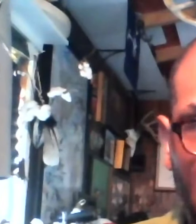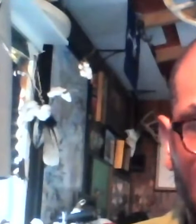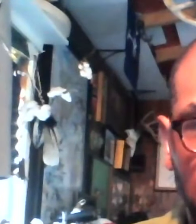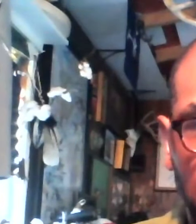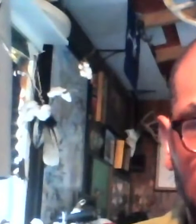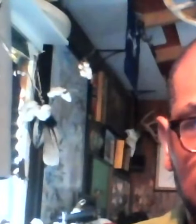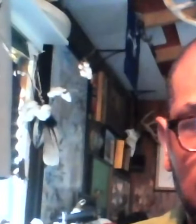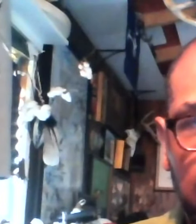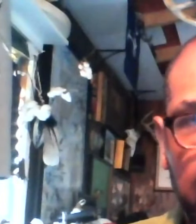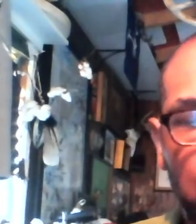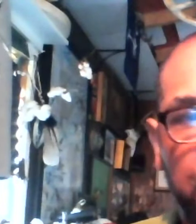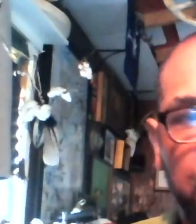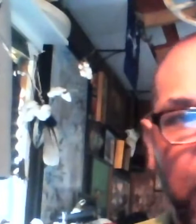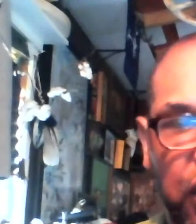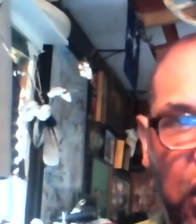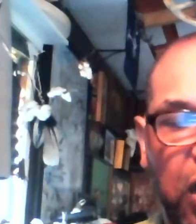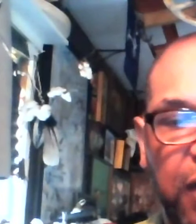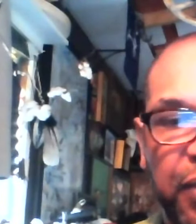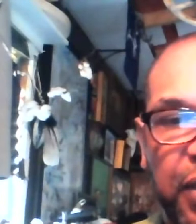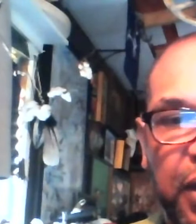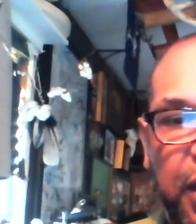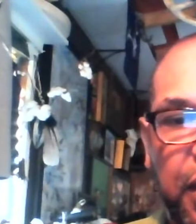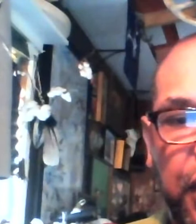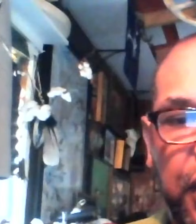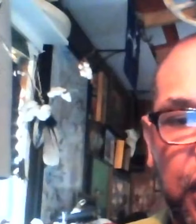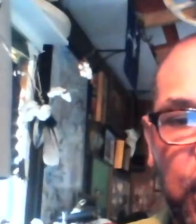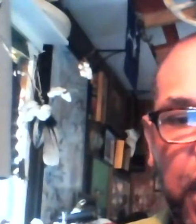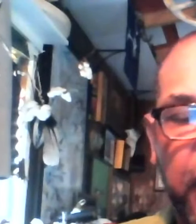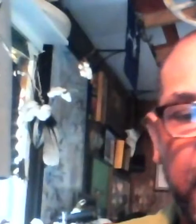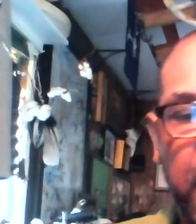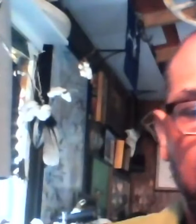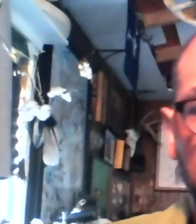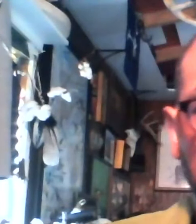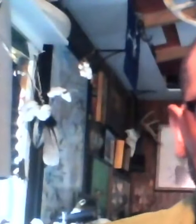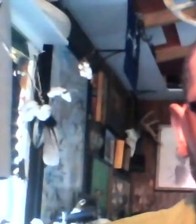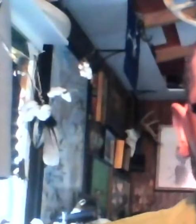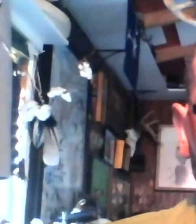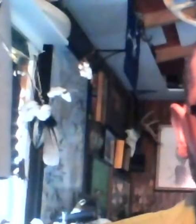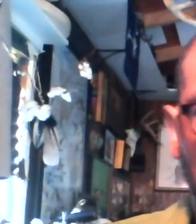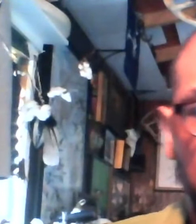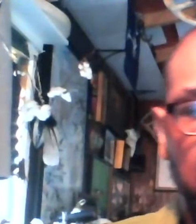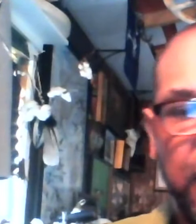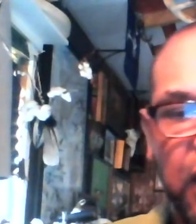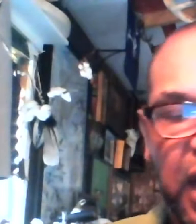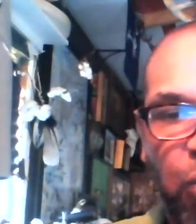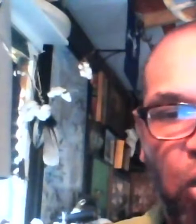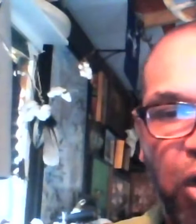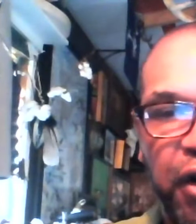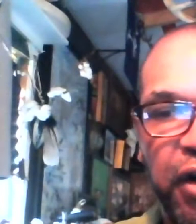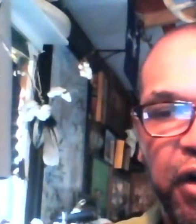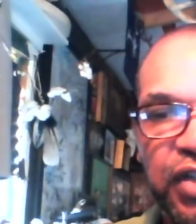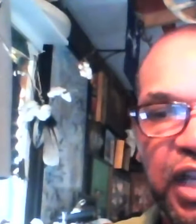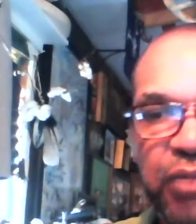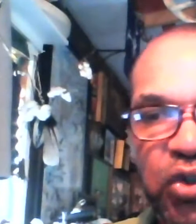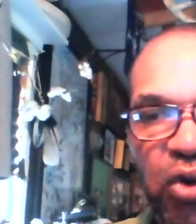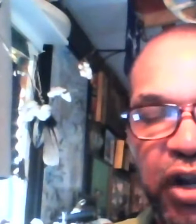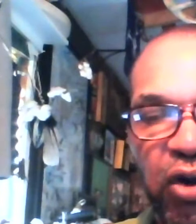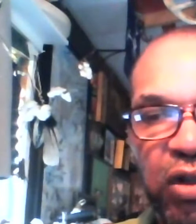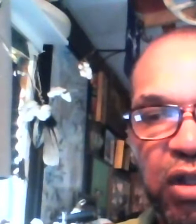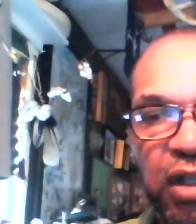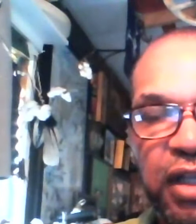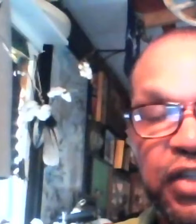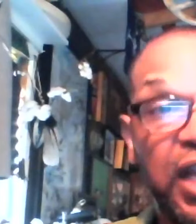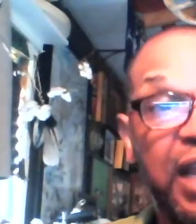we are and who birds are this sharing of same air, same water, same